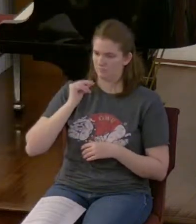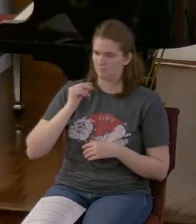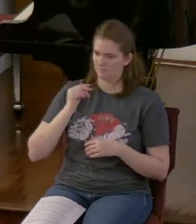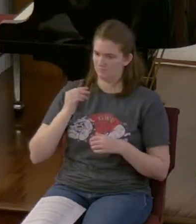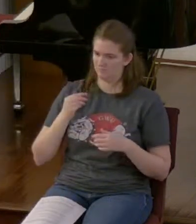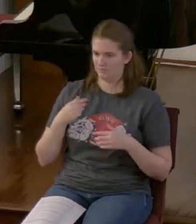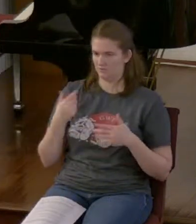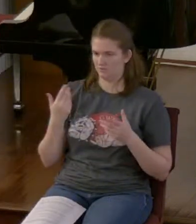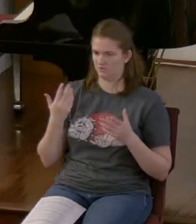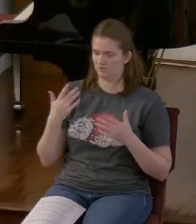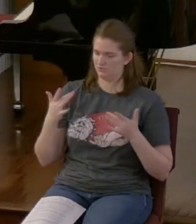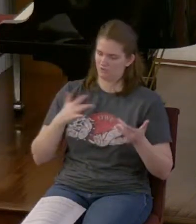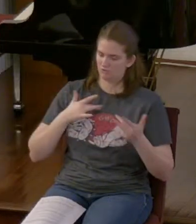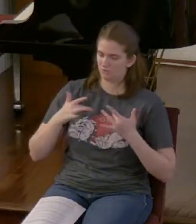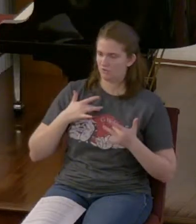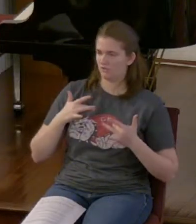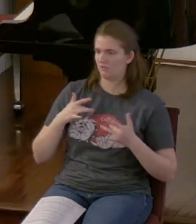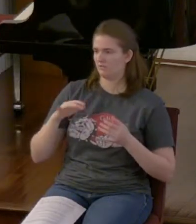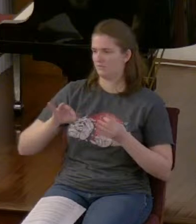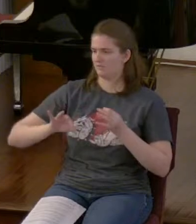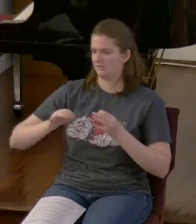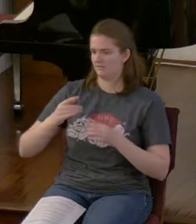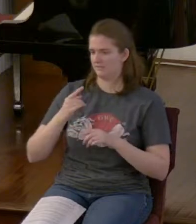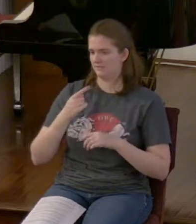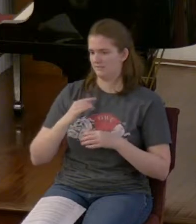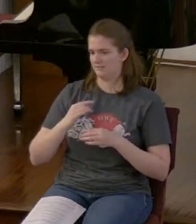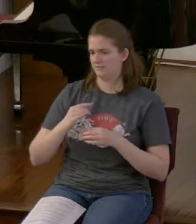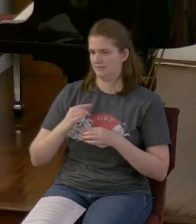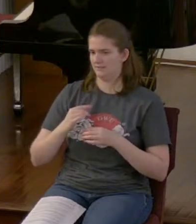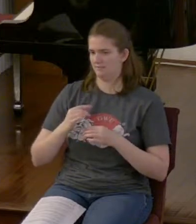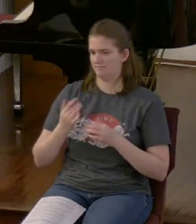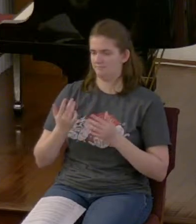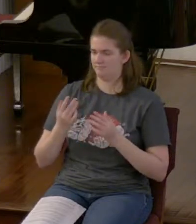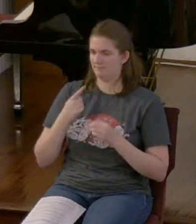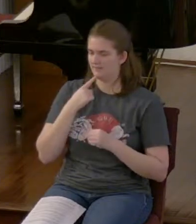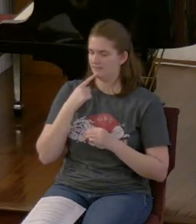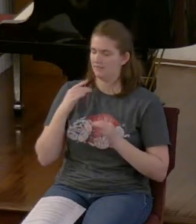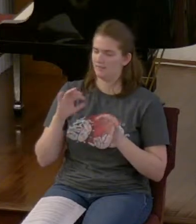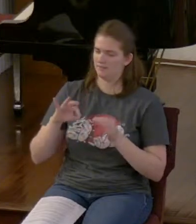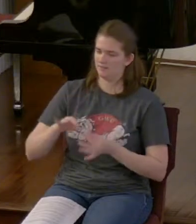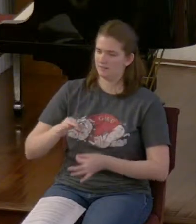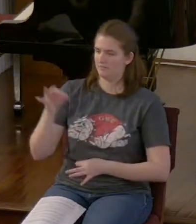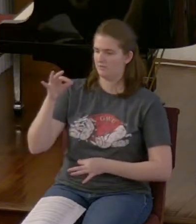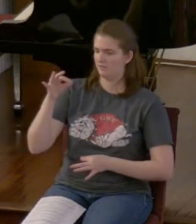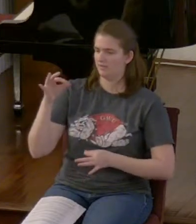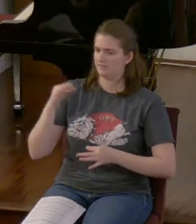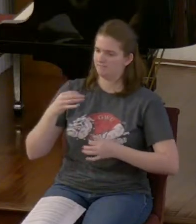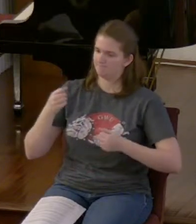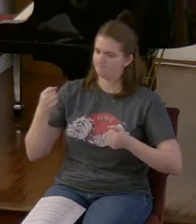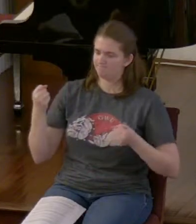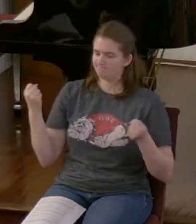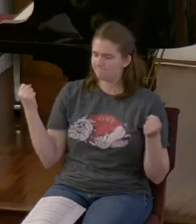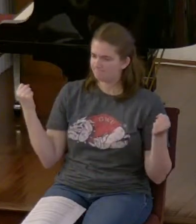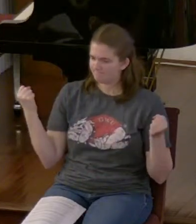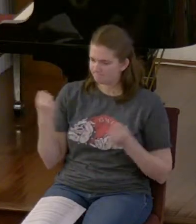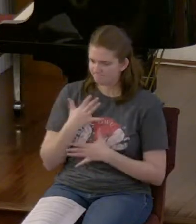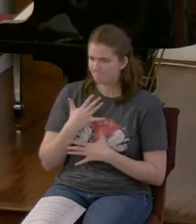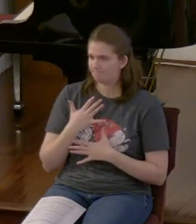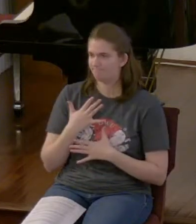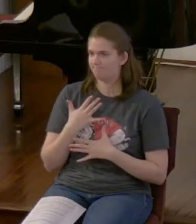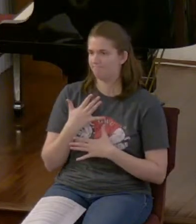was distressed when he saw or heard a dream.